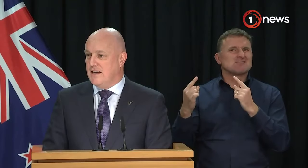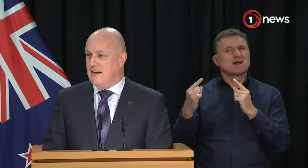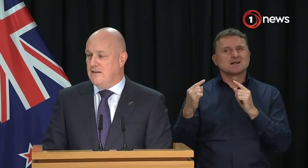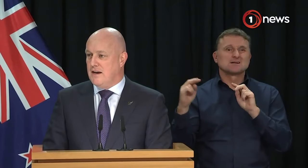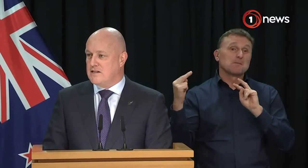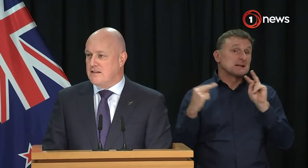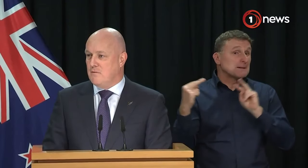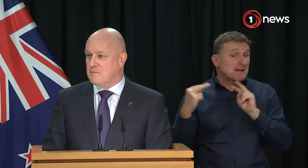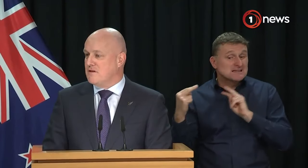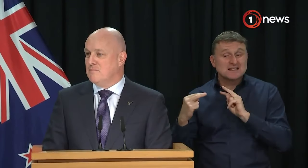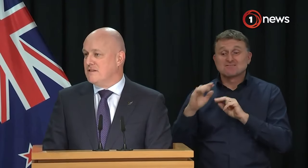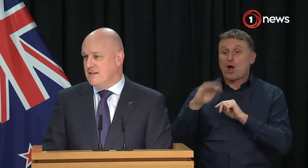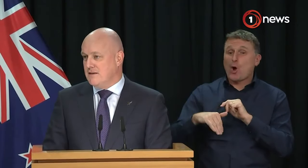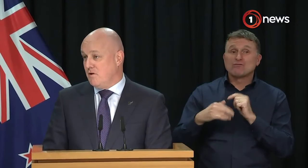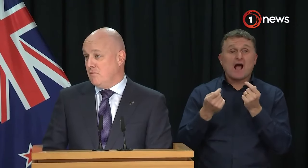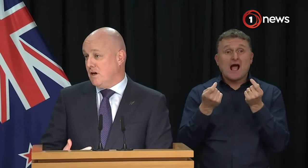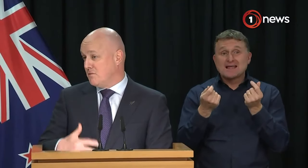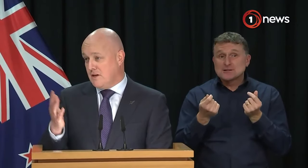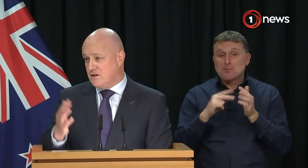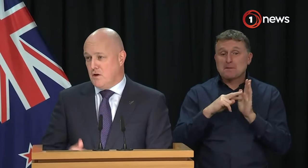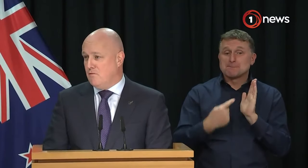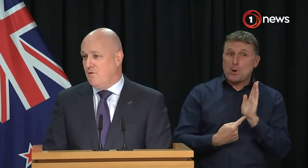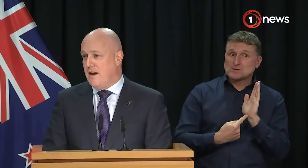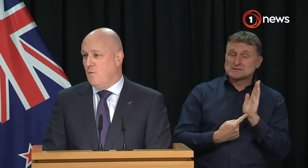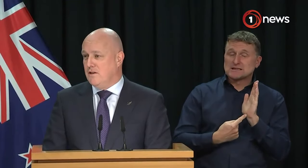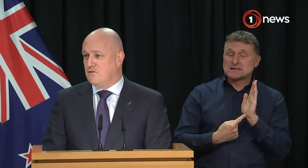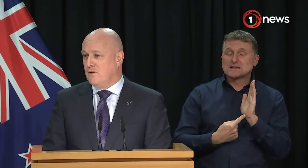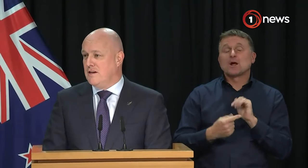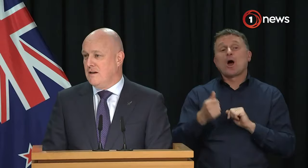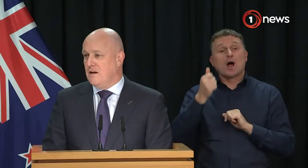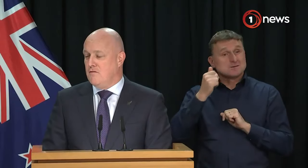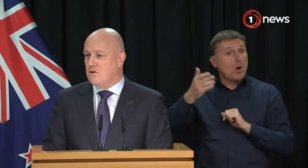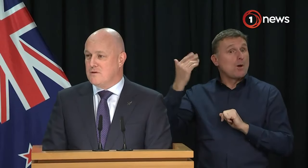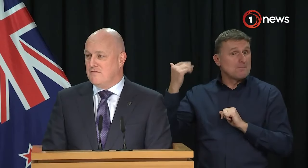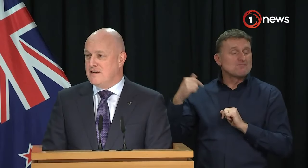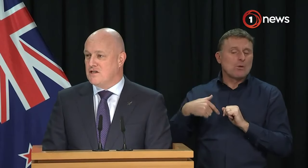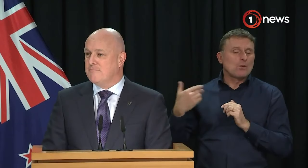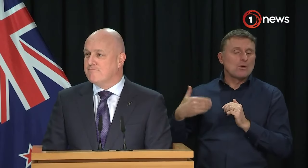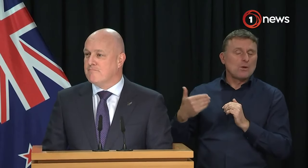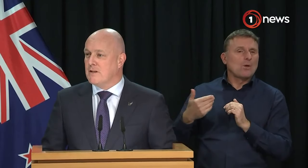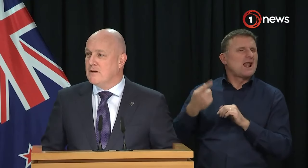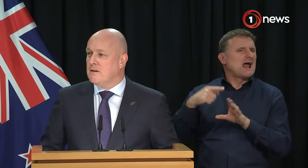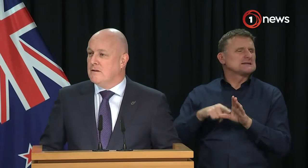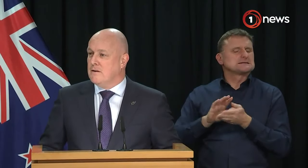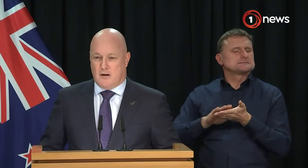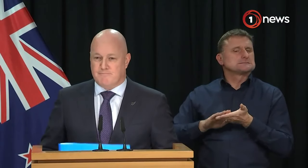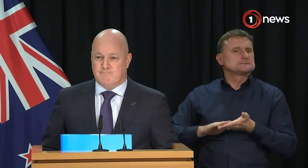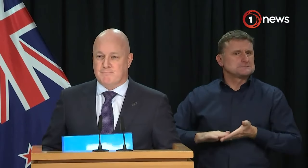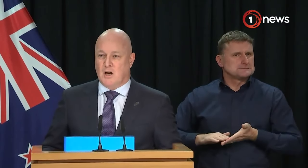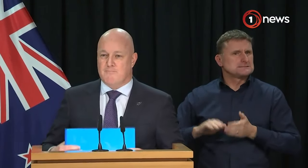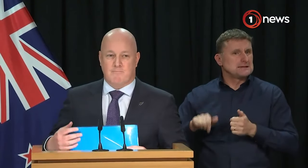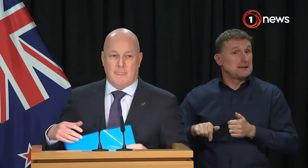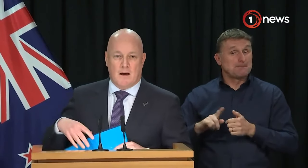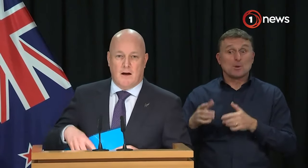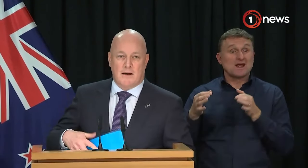policy, that actually that was a possibility. And we, you as we, as you know, we ruled that out well and truly over the course of last year. No.